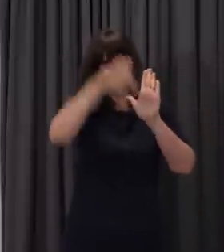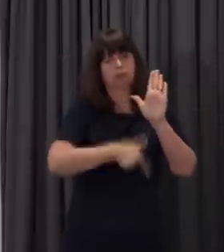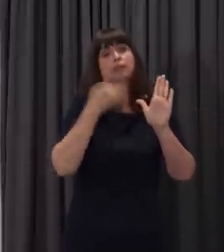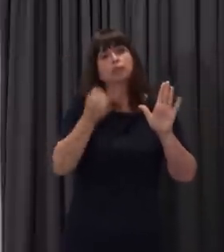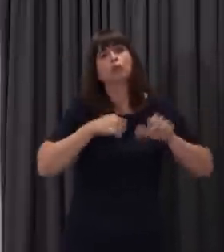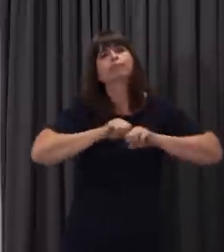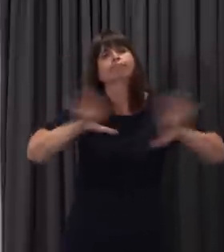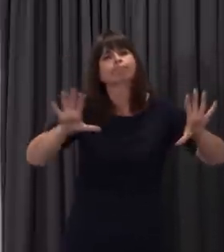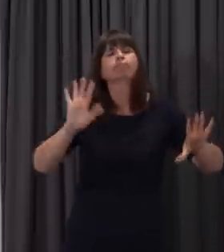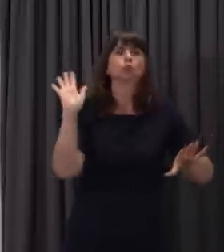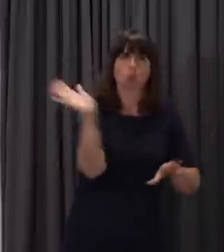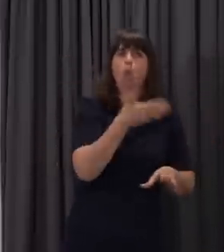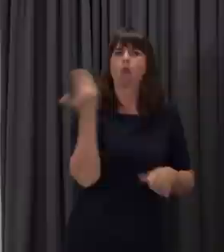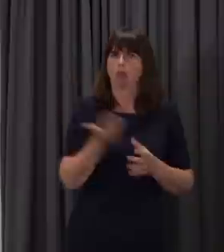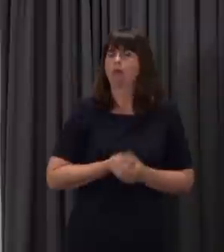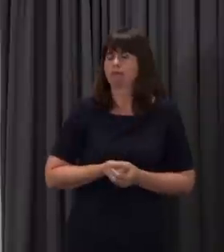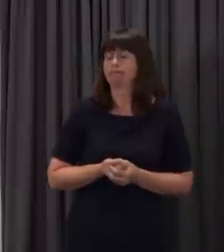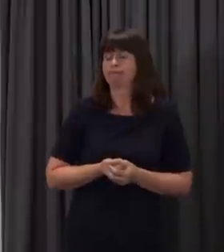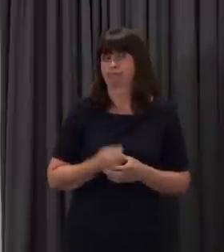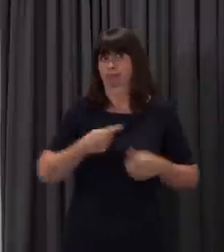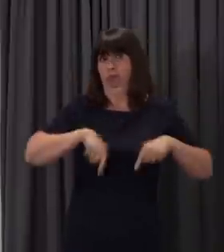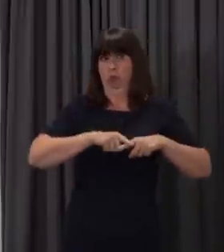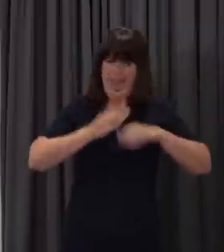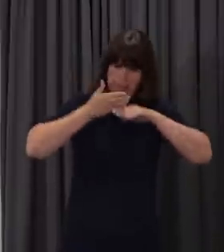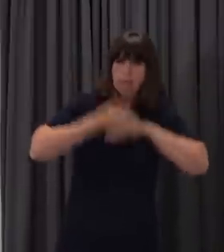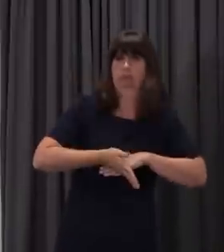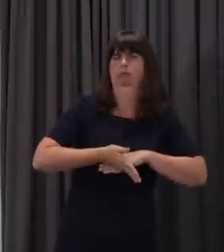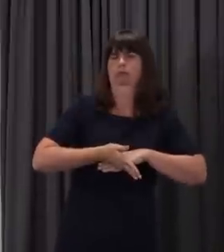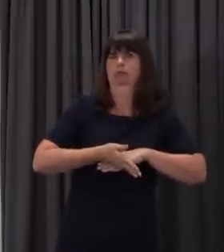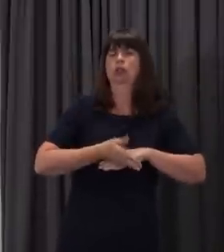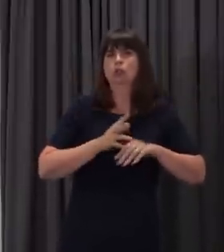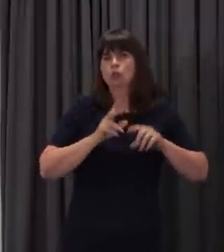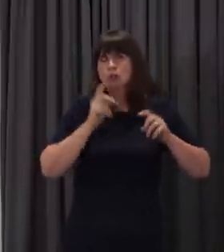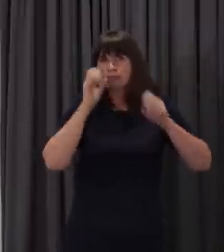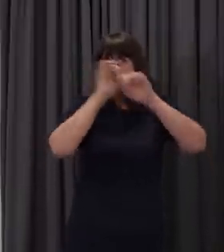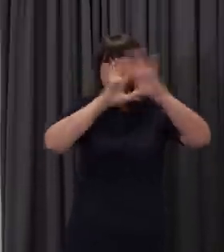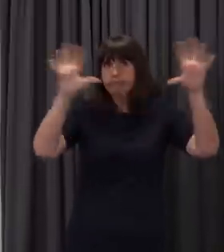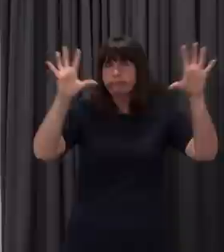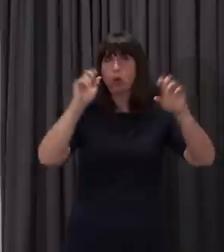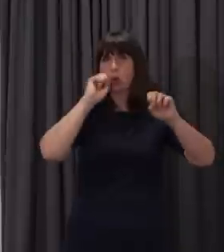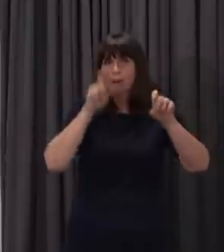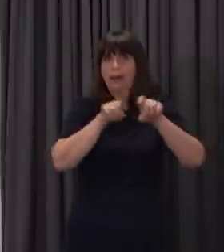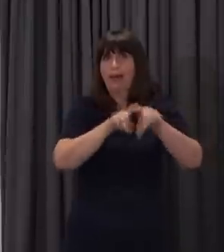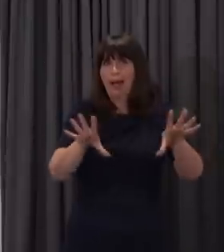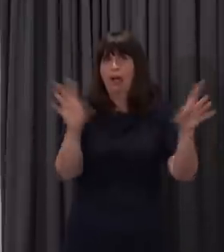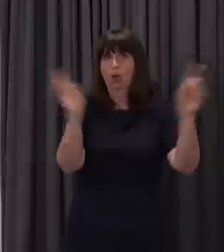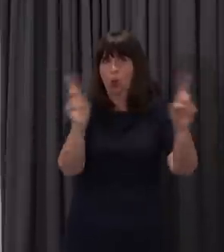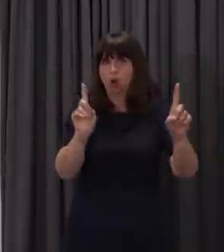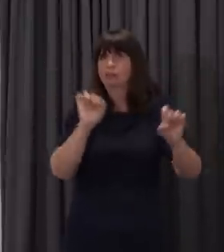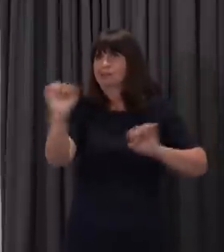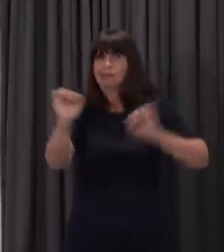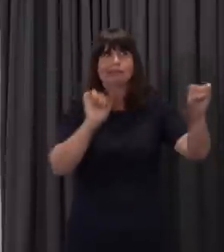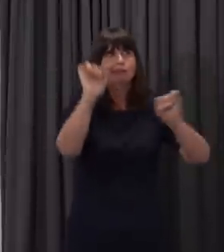to establish what operations will look like in the start of the new academic year.